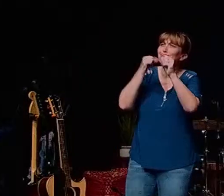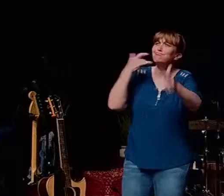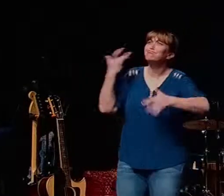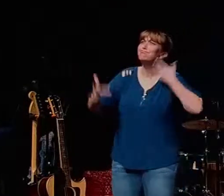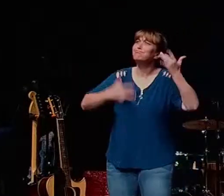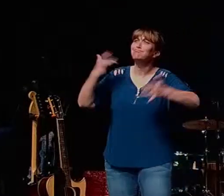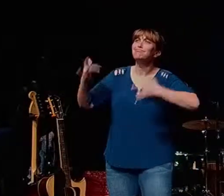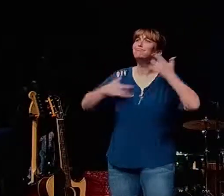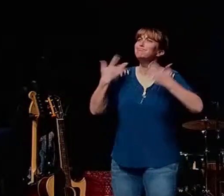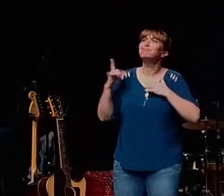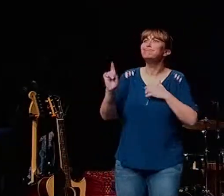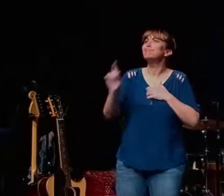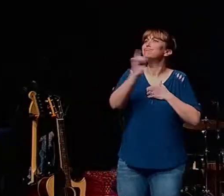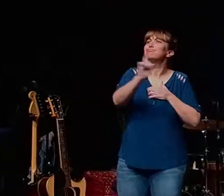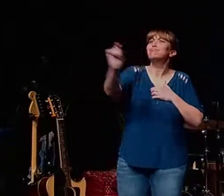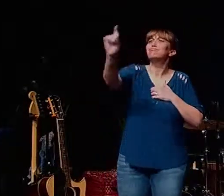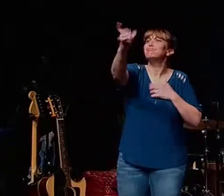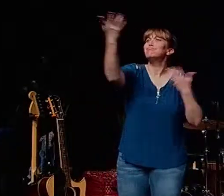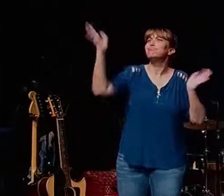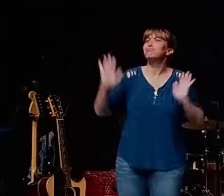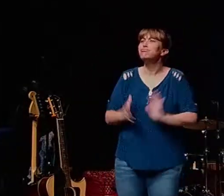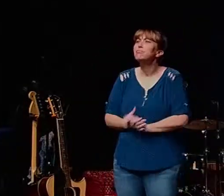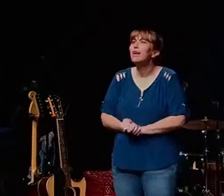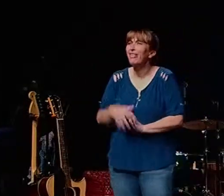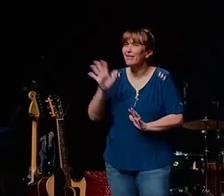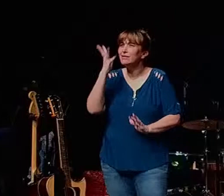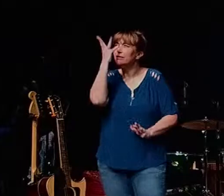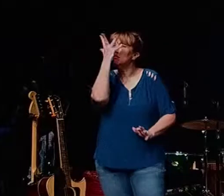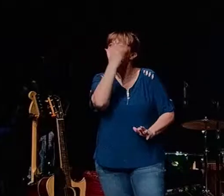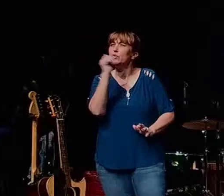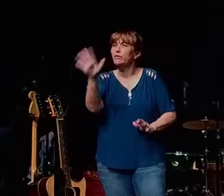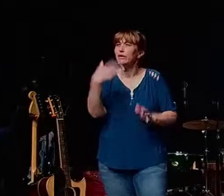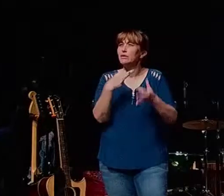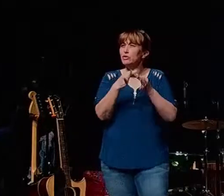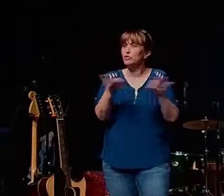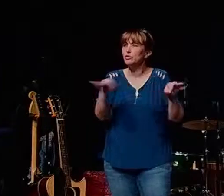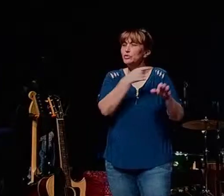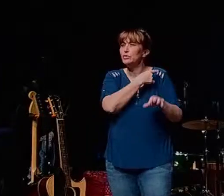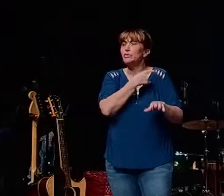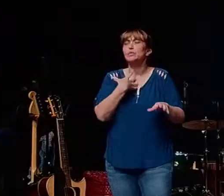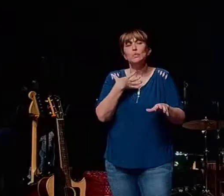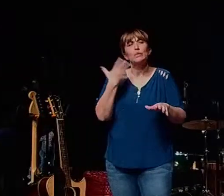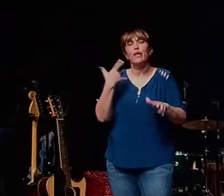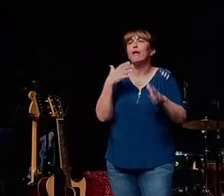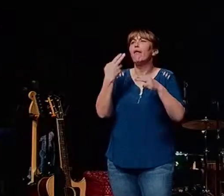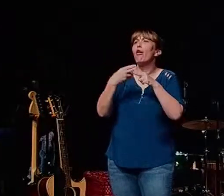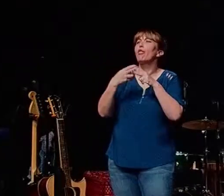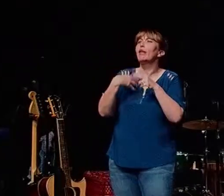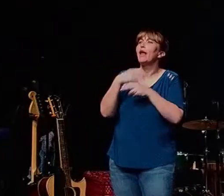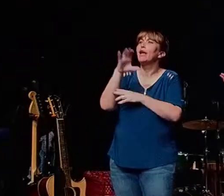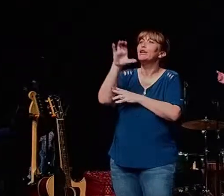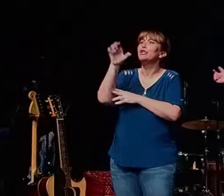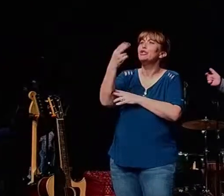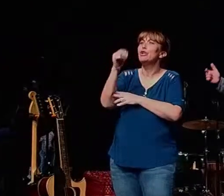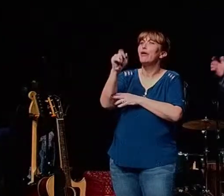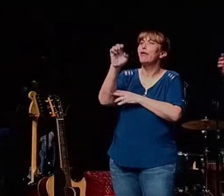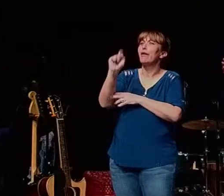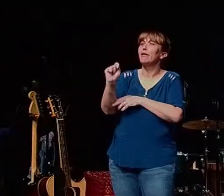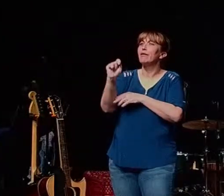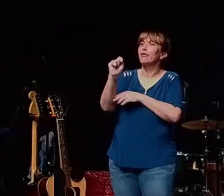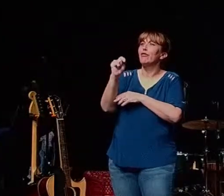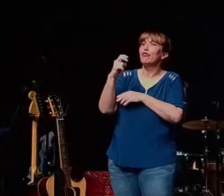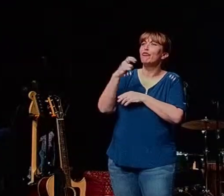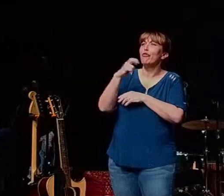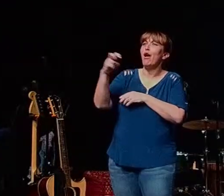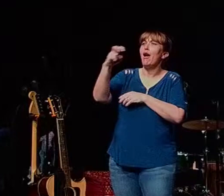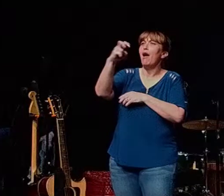you know this is the beauty of this of the scripture and this is you know sometimes they call it a chariot ride bible study right it's because in